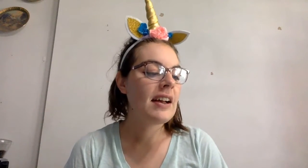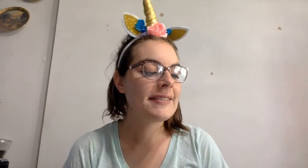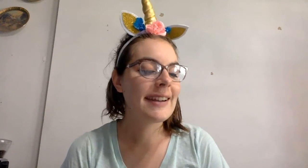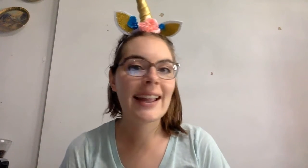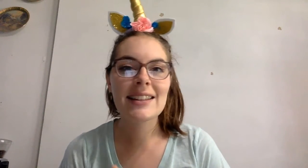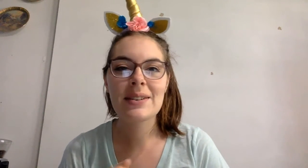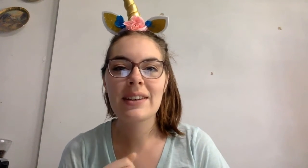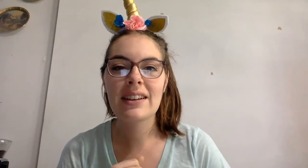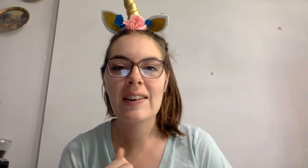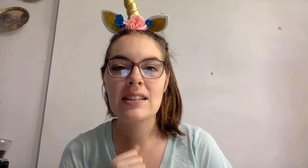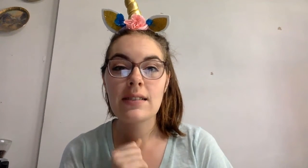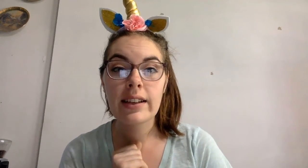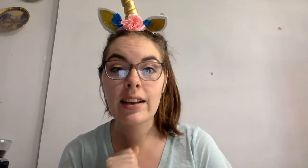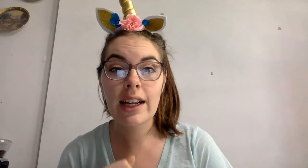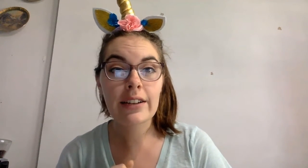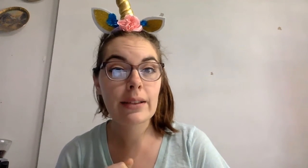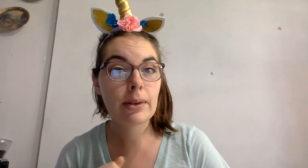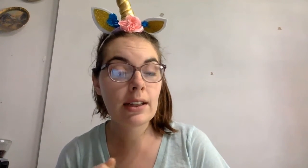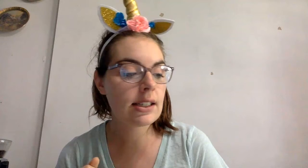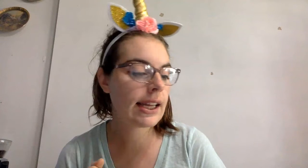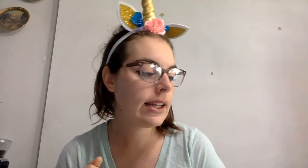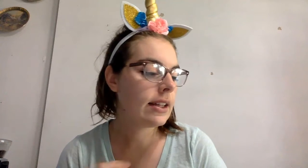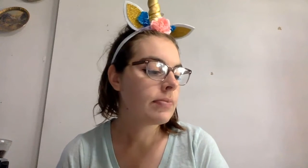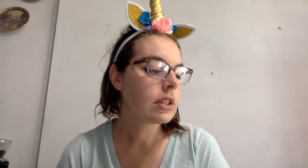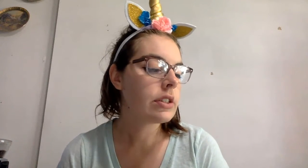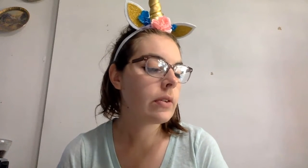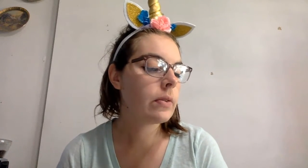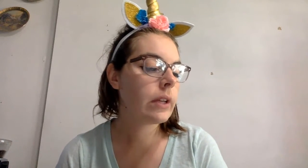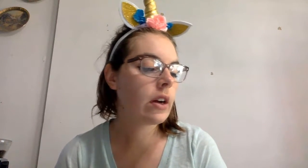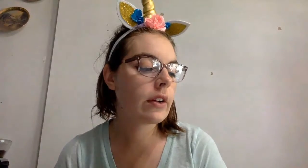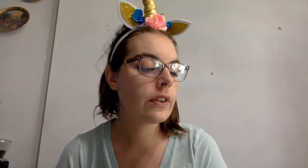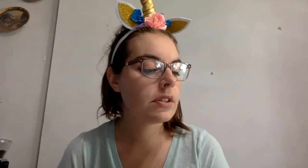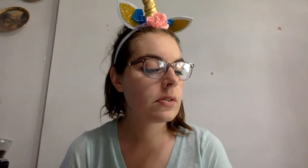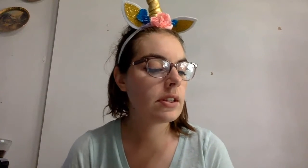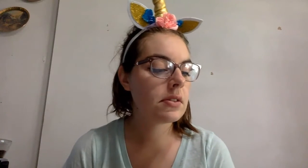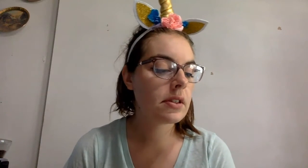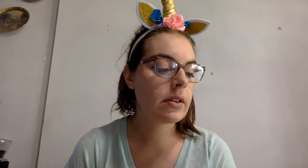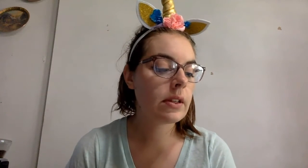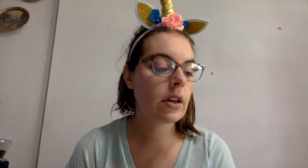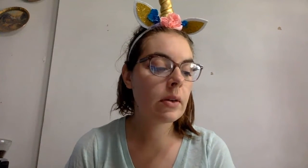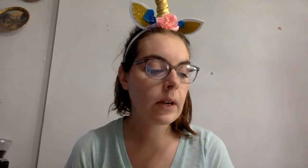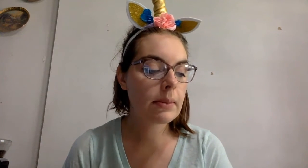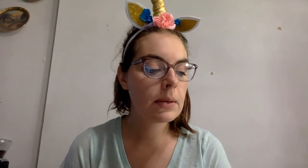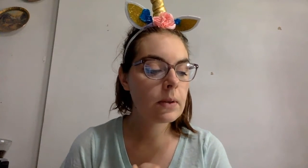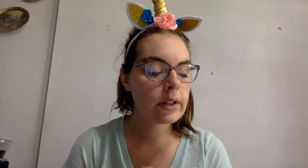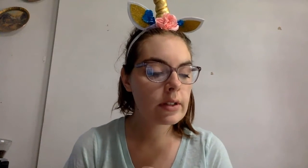Alright, so we are going to work in our Hegrity book today. So, we are first going to start with our rhyming words.